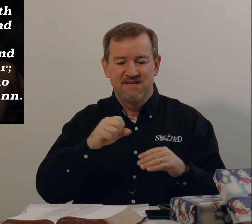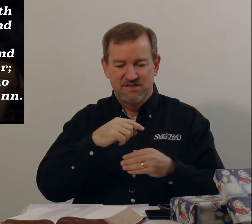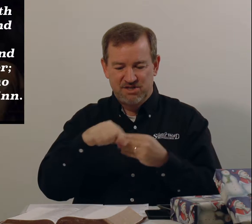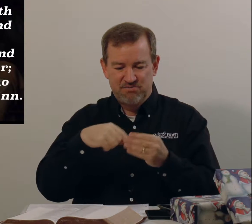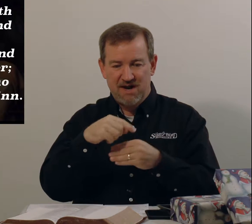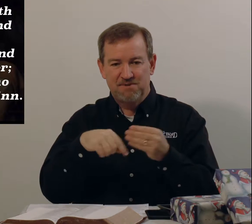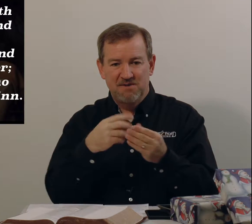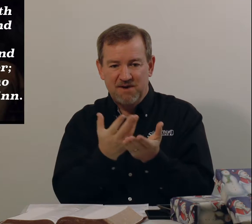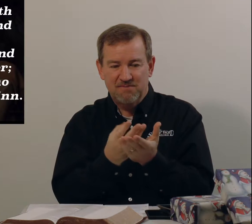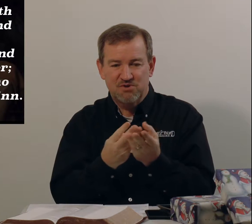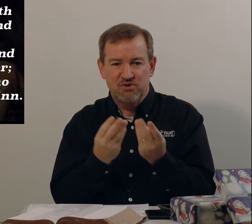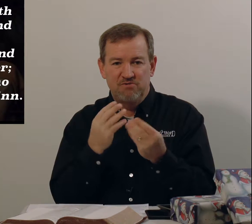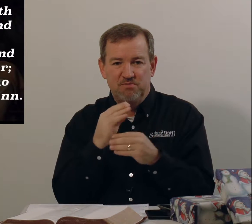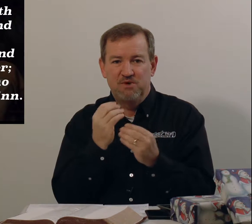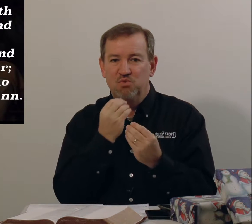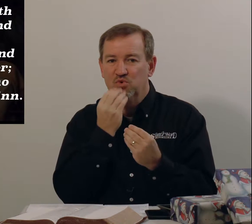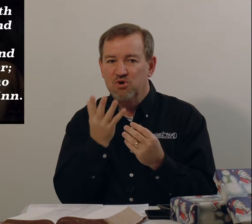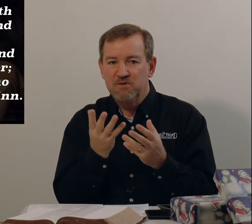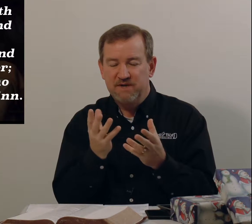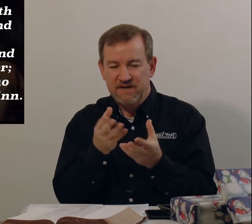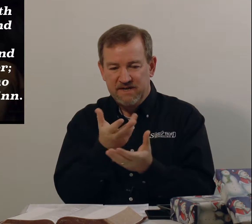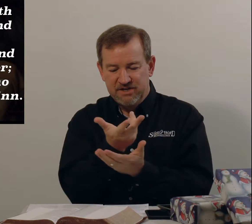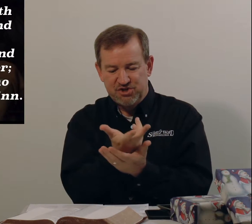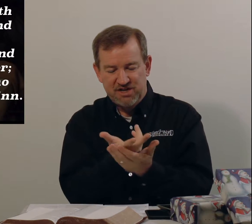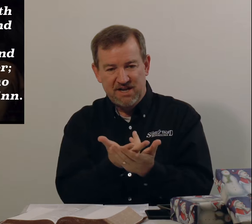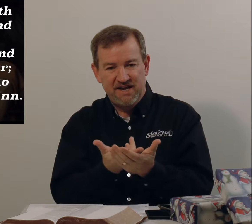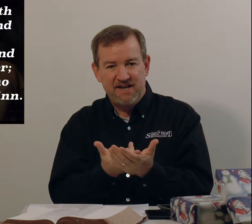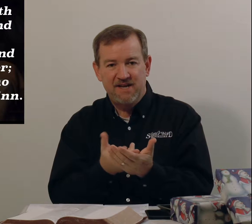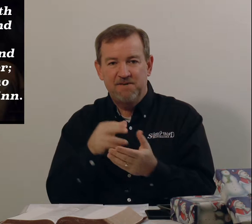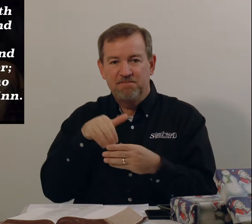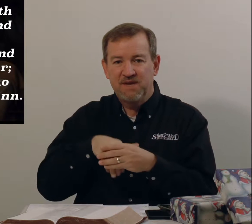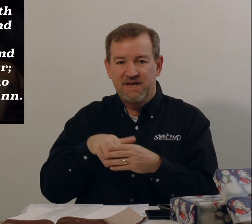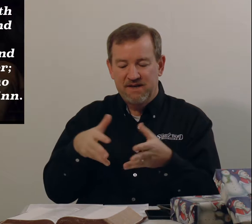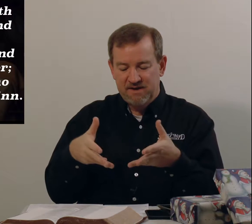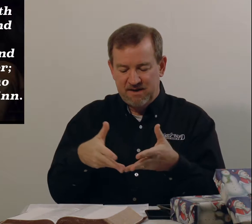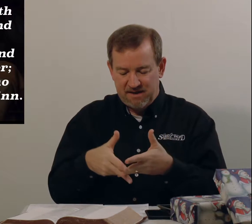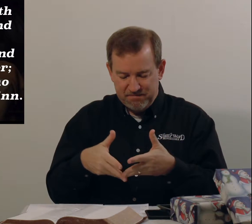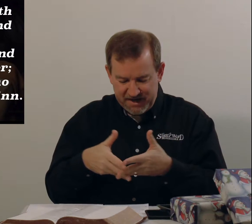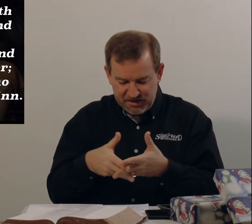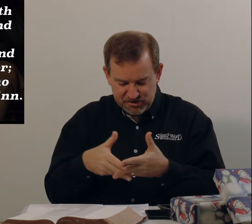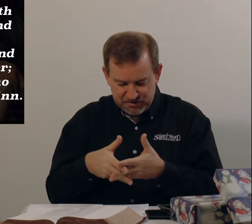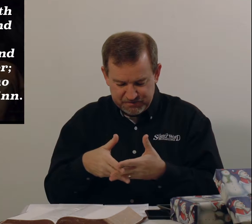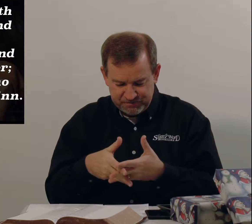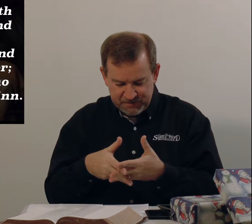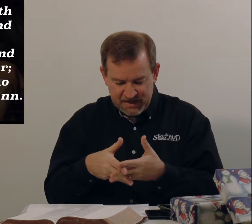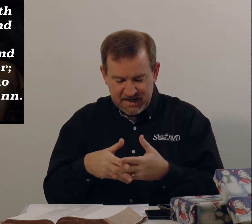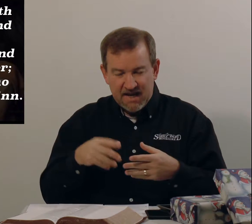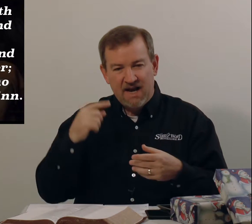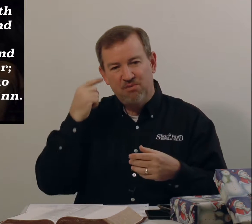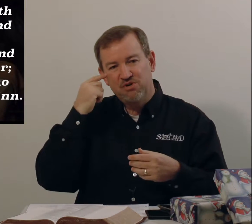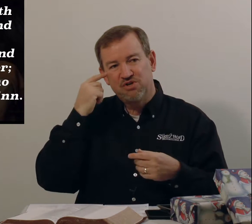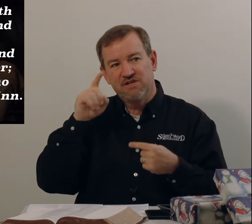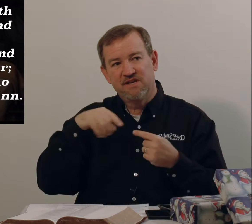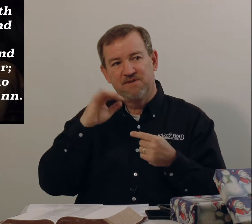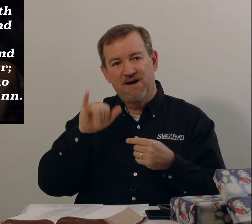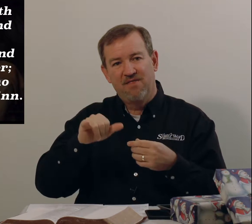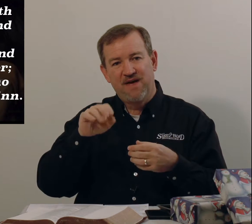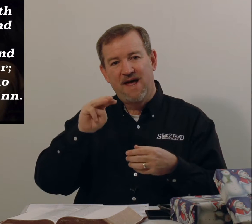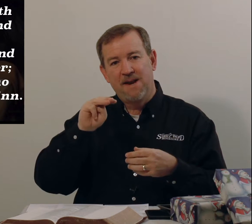She wrapped him up so he would be warm, and she laid him in a manger. And I want you to think about that